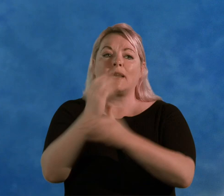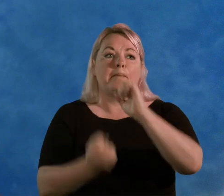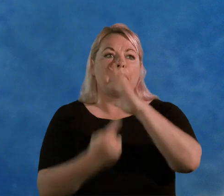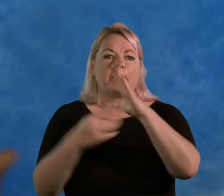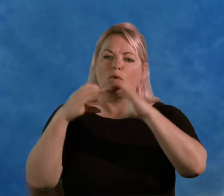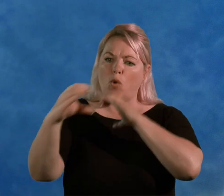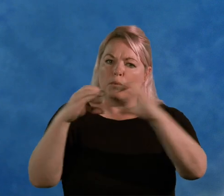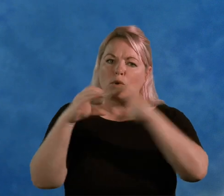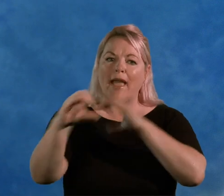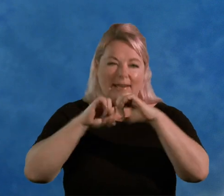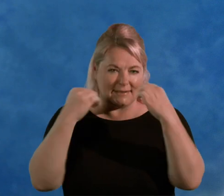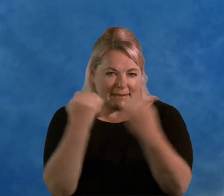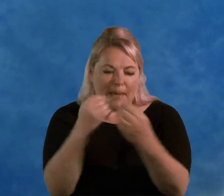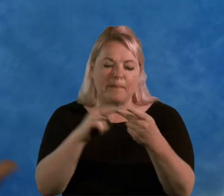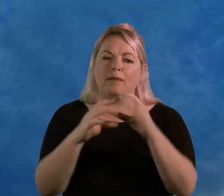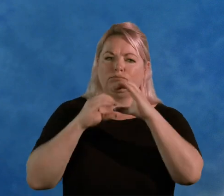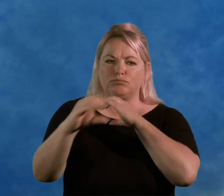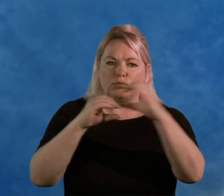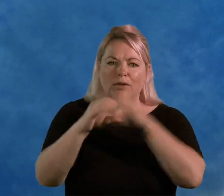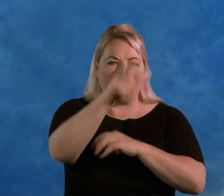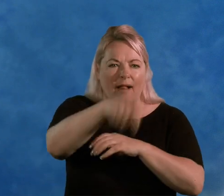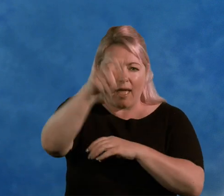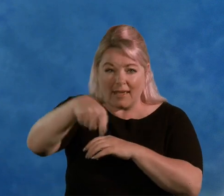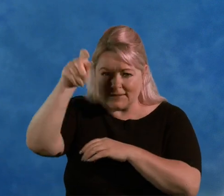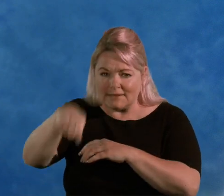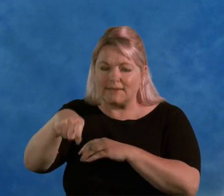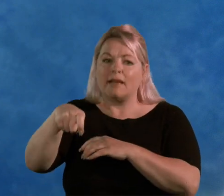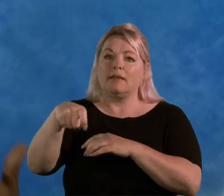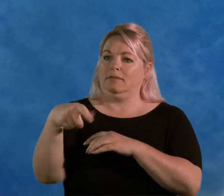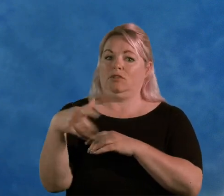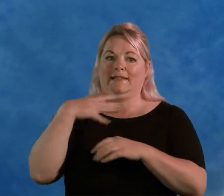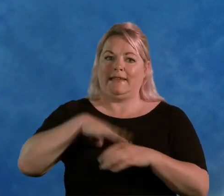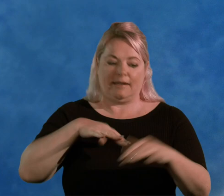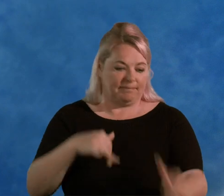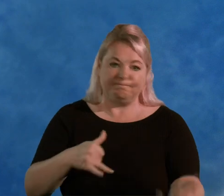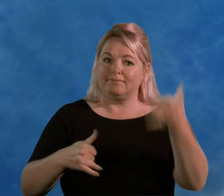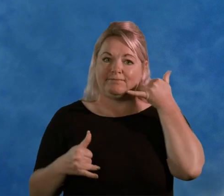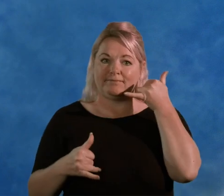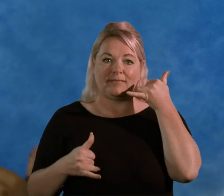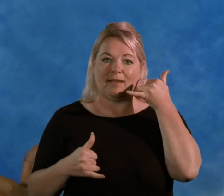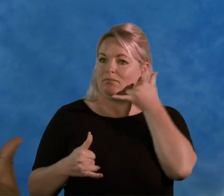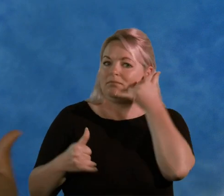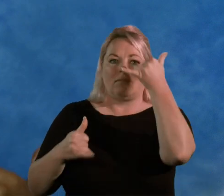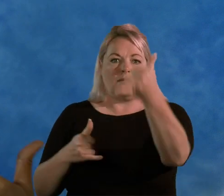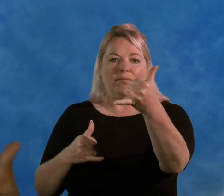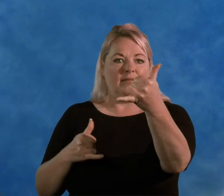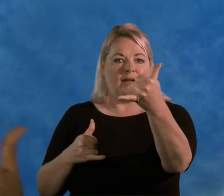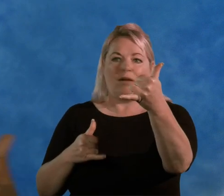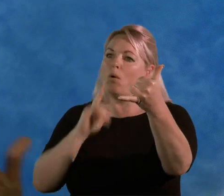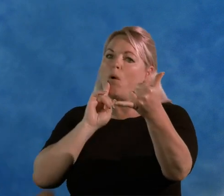a lot with your team, with clients. And, you know, sometimes you need to just pick up the phone and, you know, call someone or